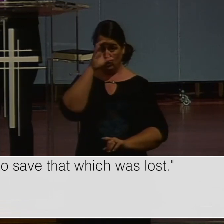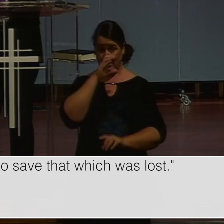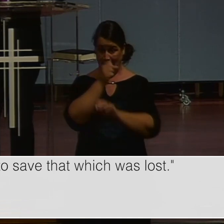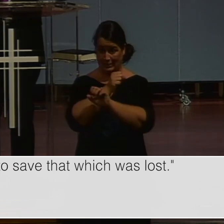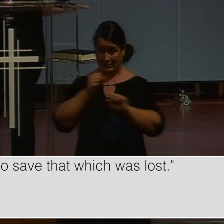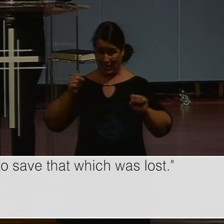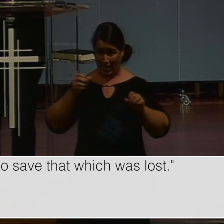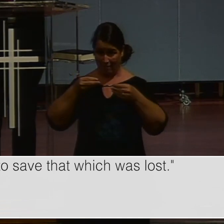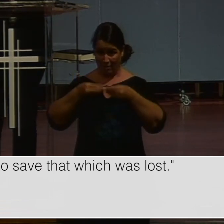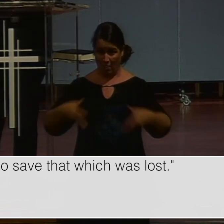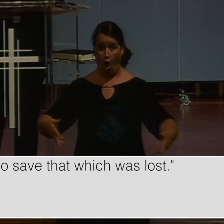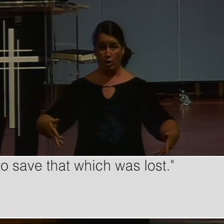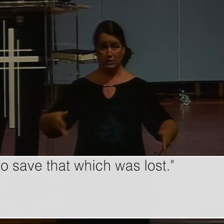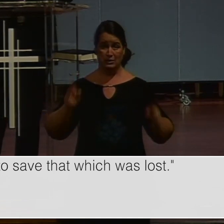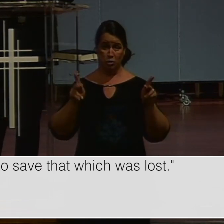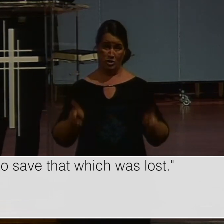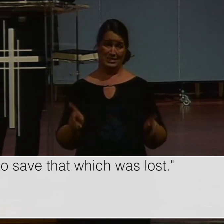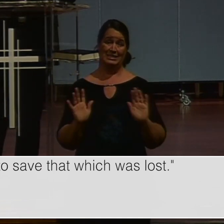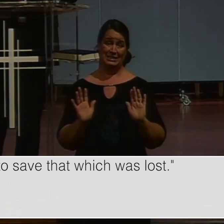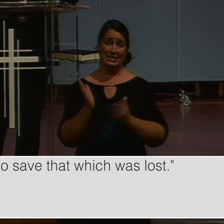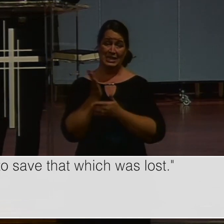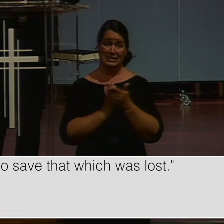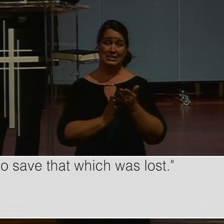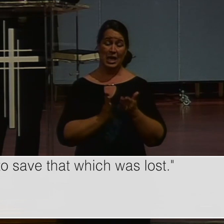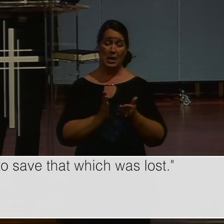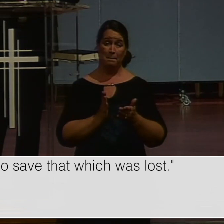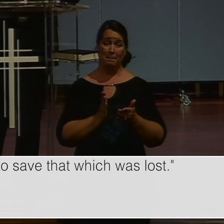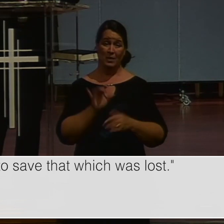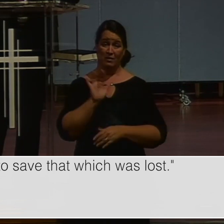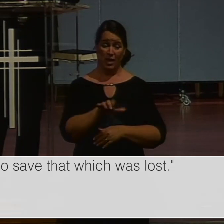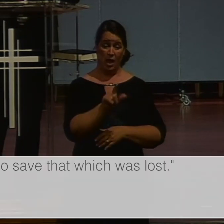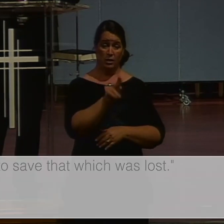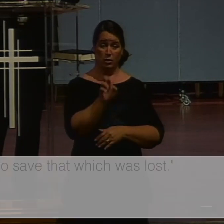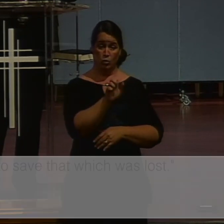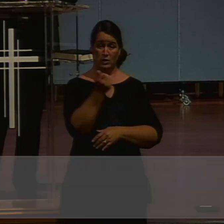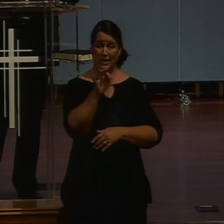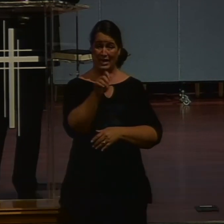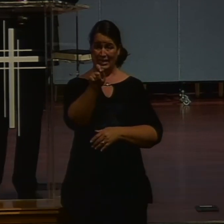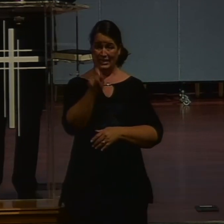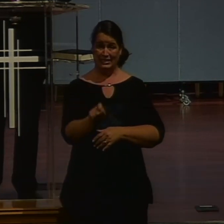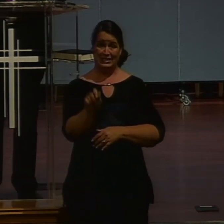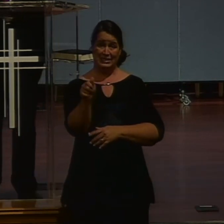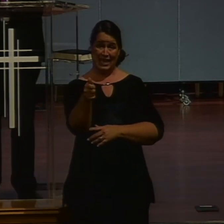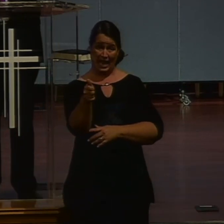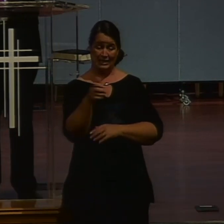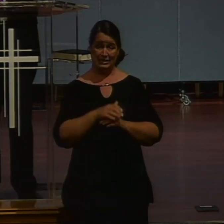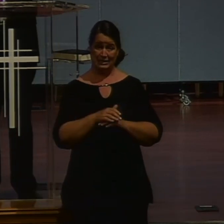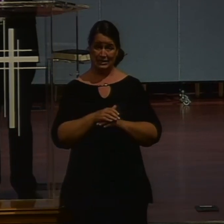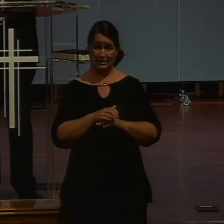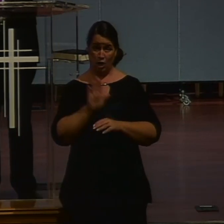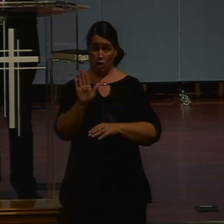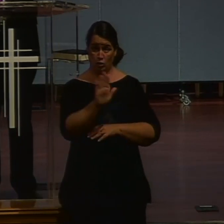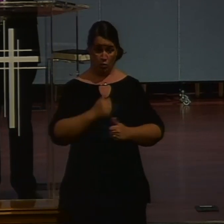which was lost. You've heard me saying some of our introductory materials. That's from Luke 19 10. P.S. We all began